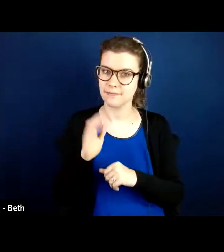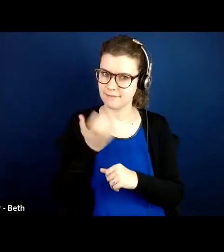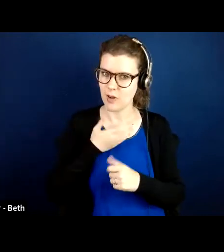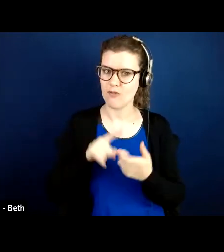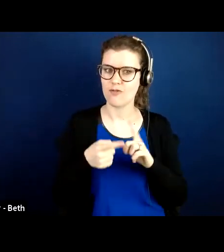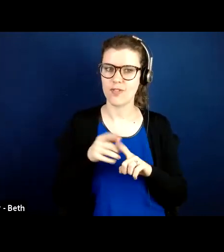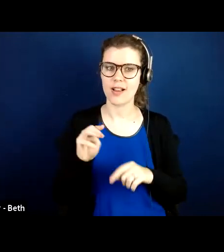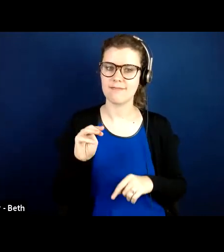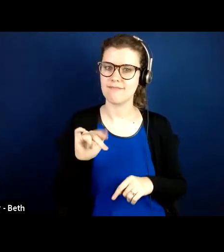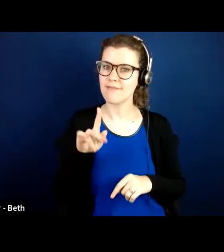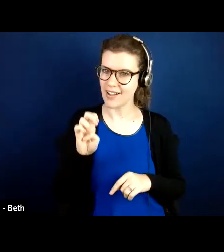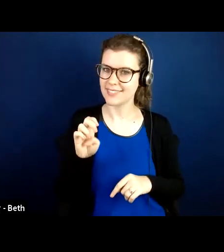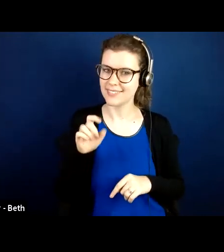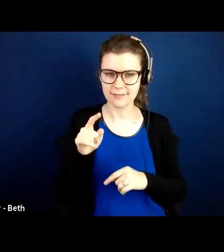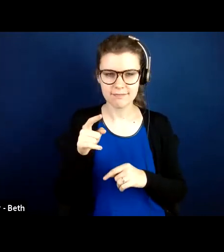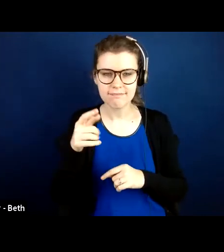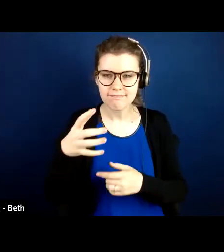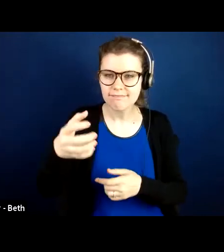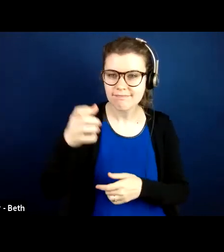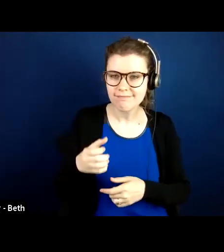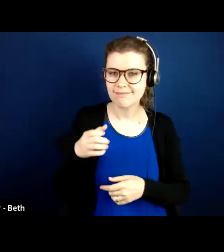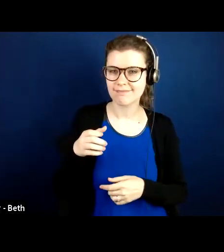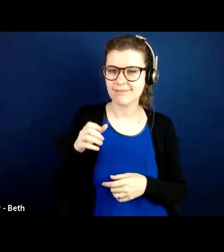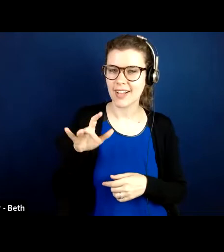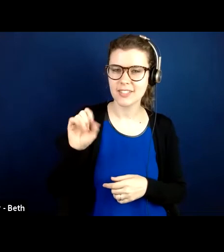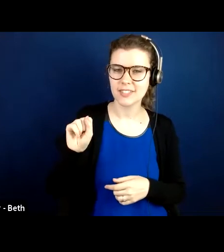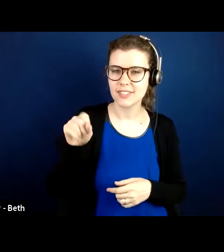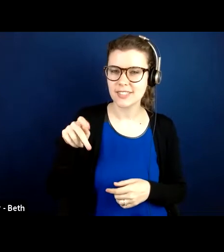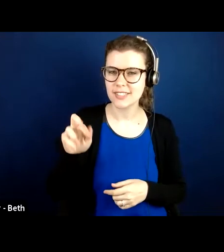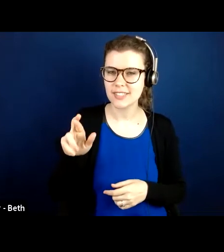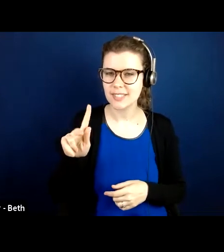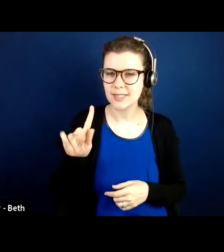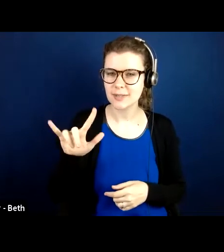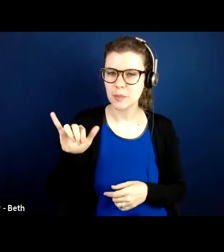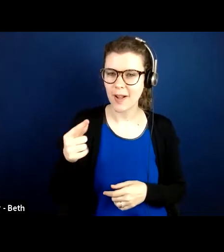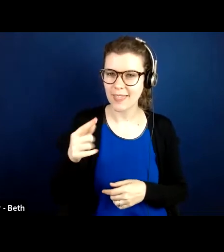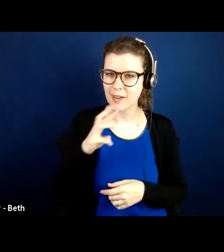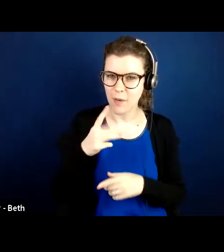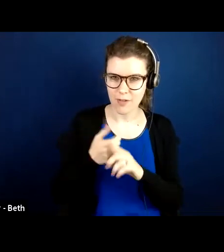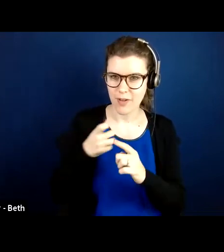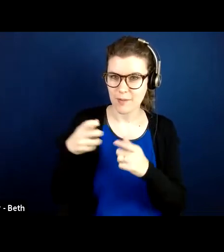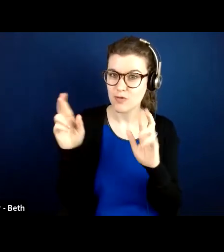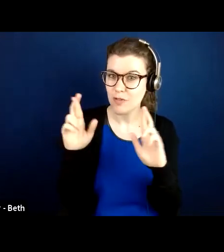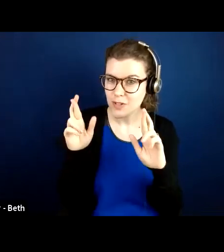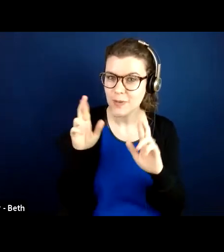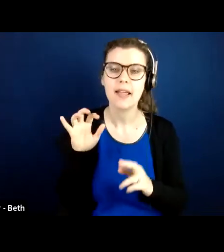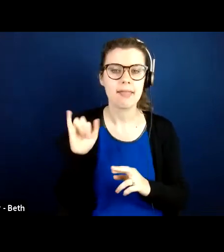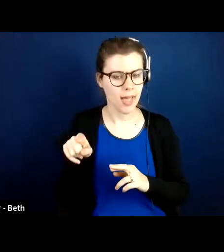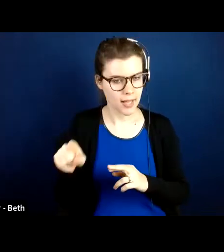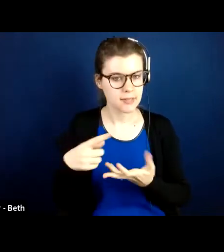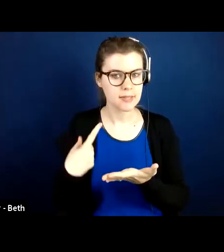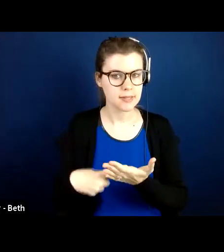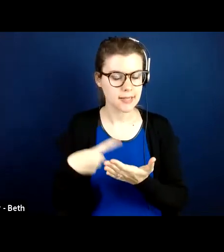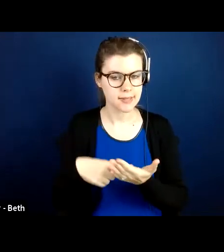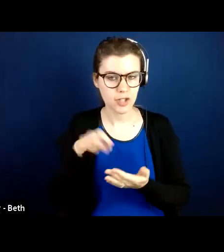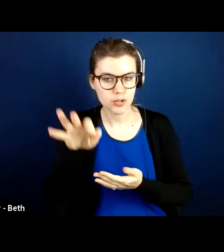a bubbly water out of the fridge. Yeah, bubbly water out of the fridge. And this is a discussion content. This is